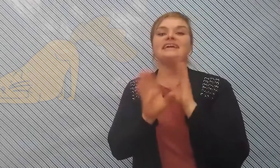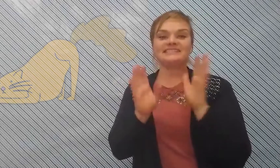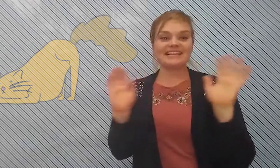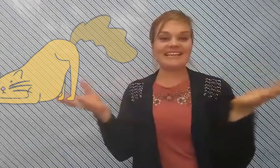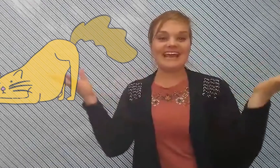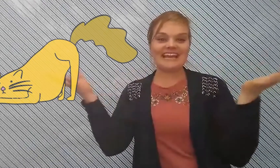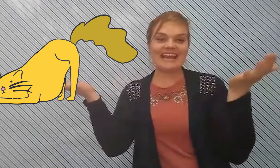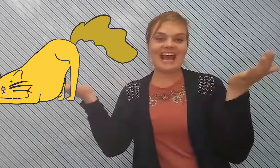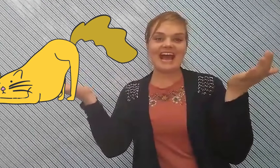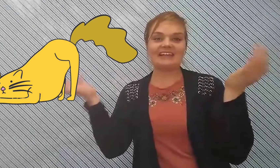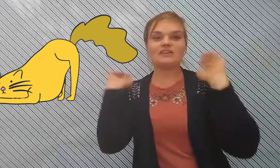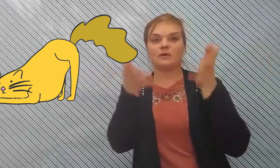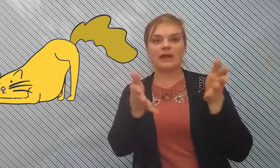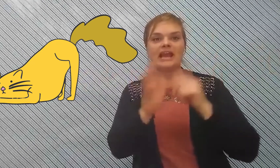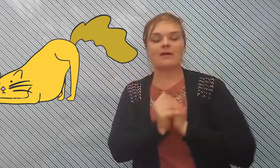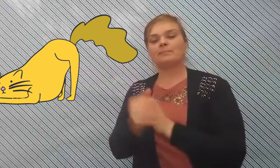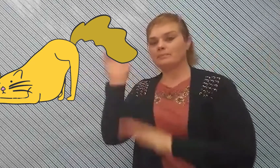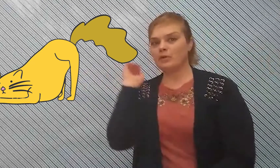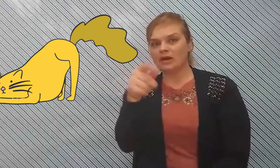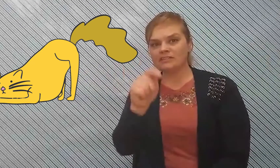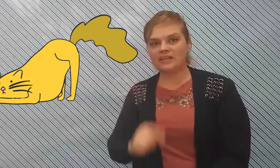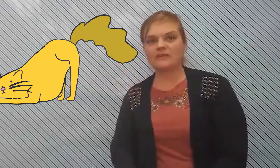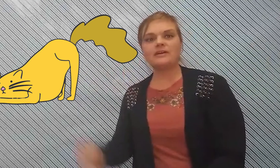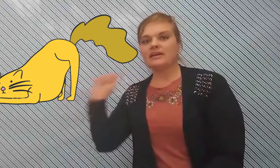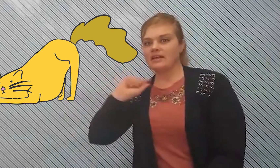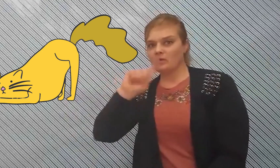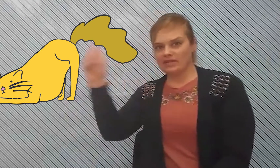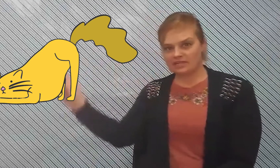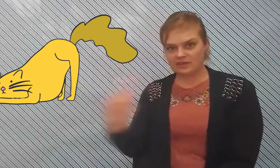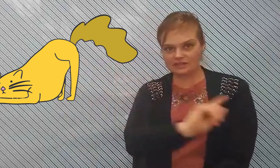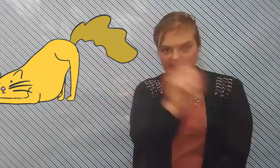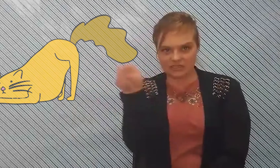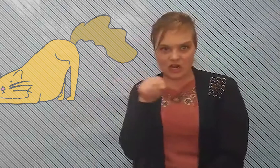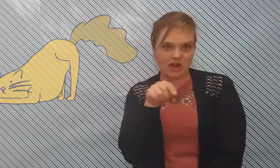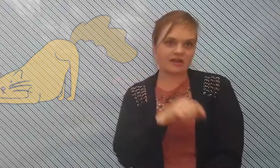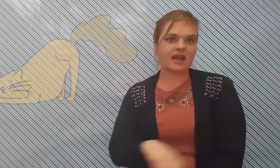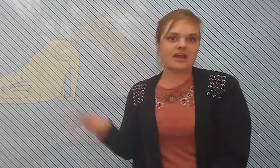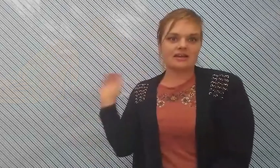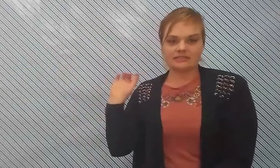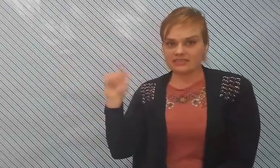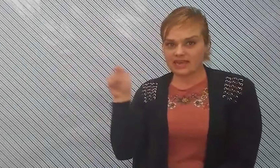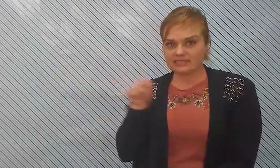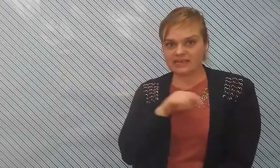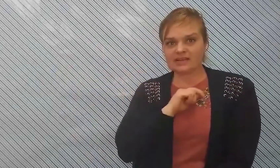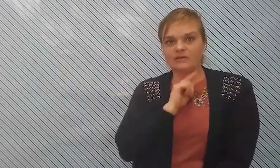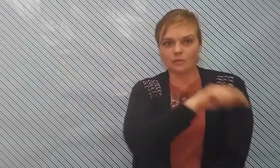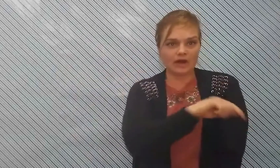it's a kitty cat so right now pause the video and i want each of you to take a turn guessing what